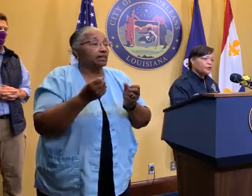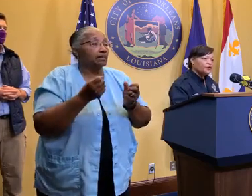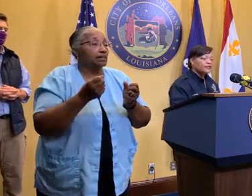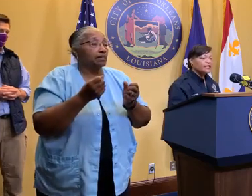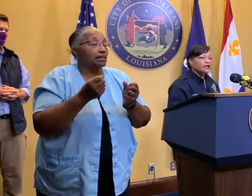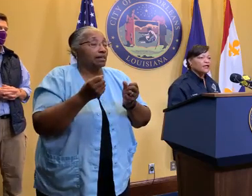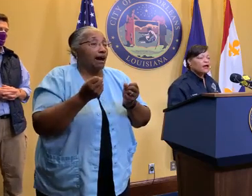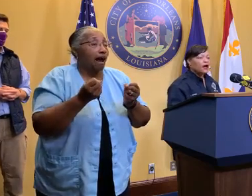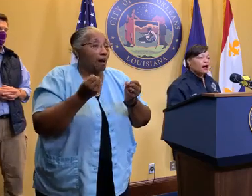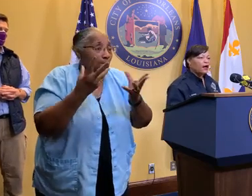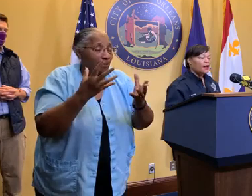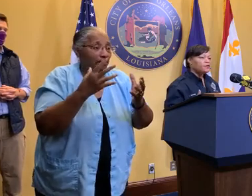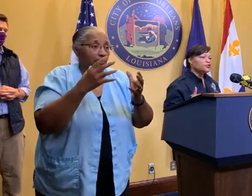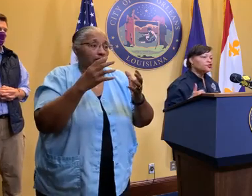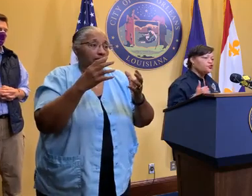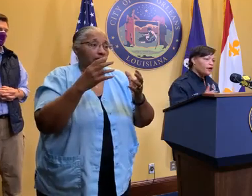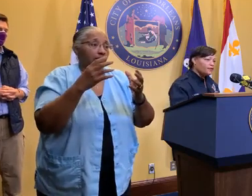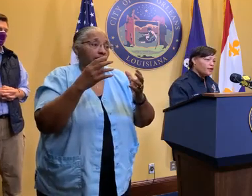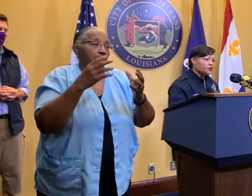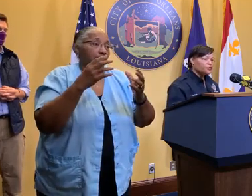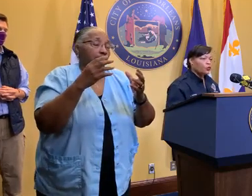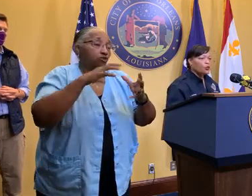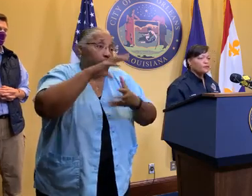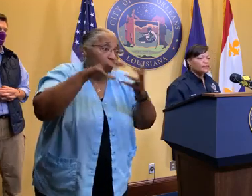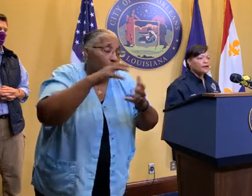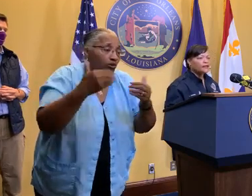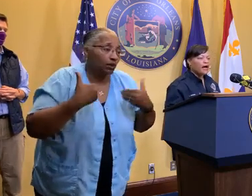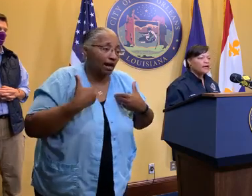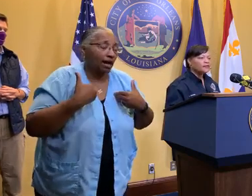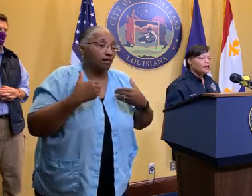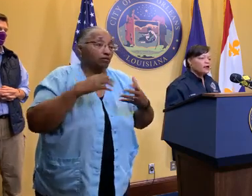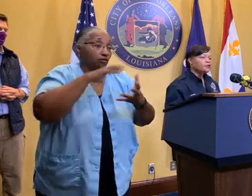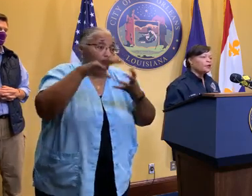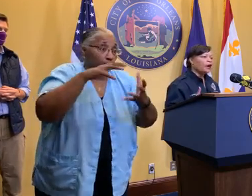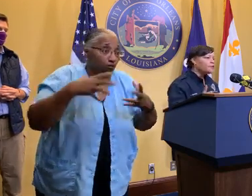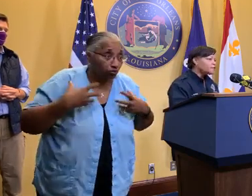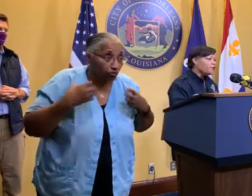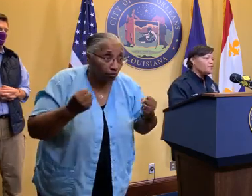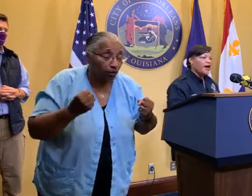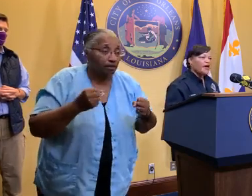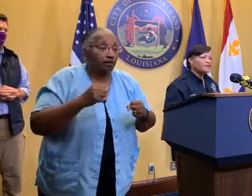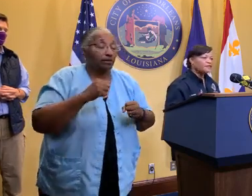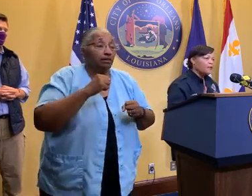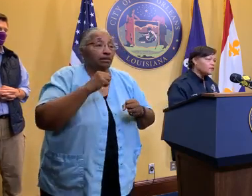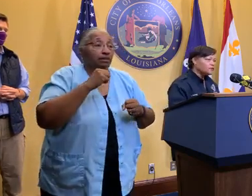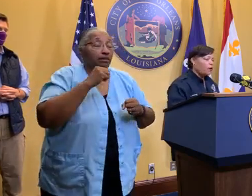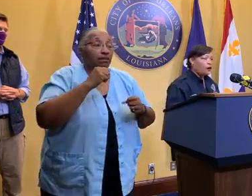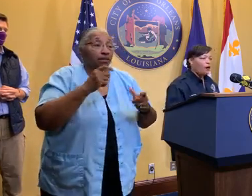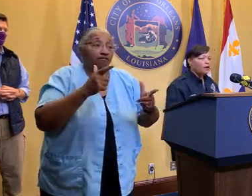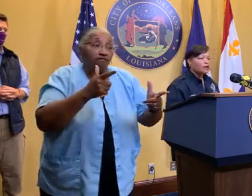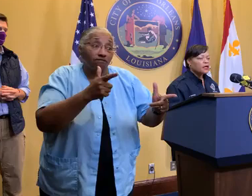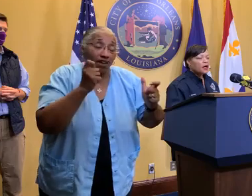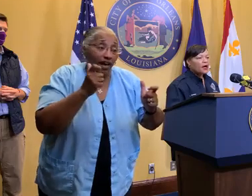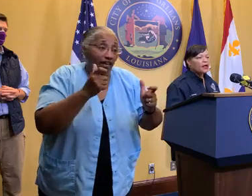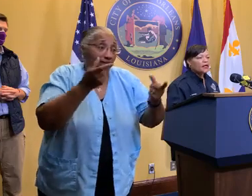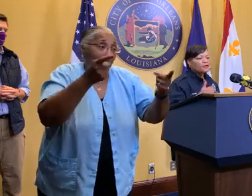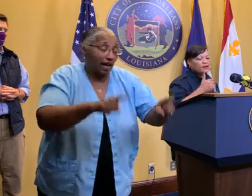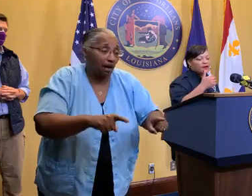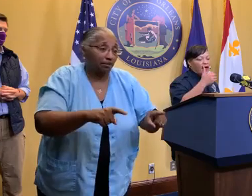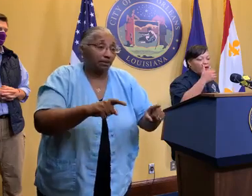the frequency, the strength of the storms, not, you know, coming so fast, coming so hard,